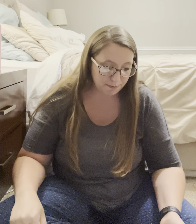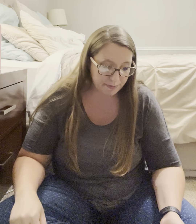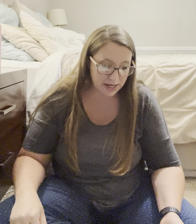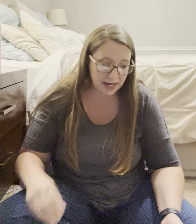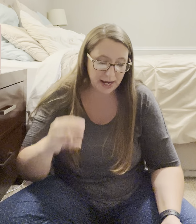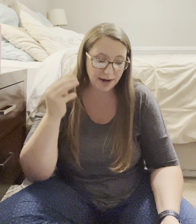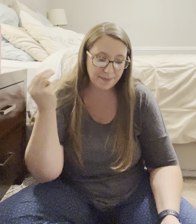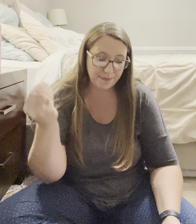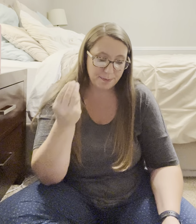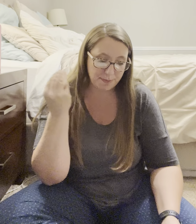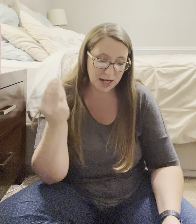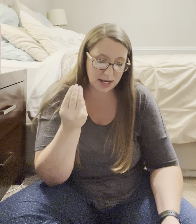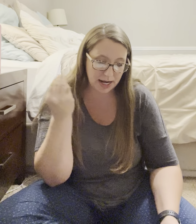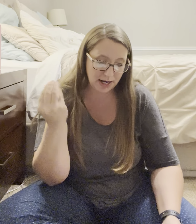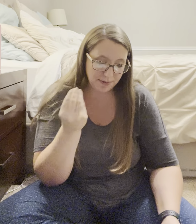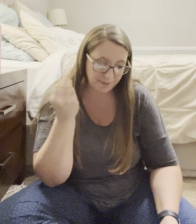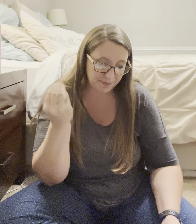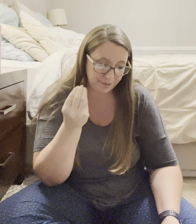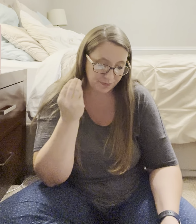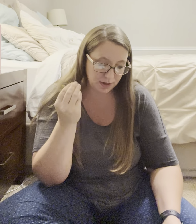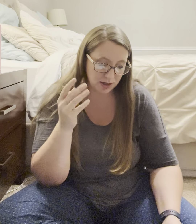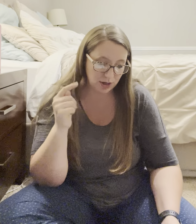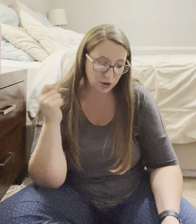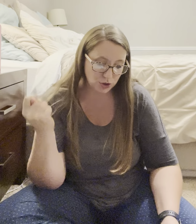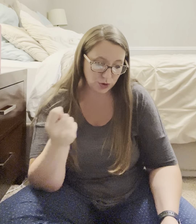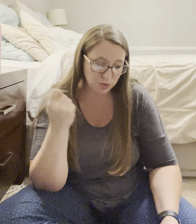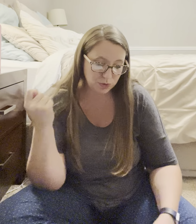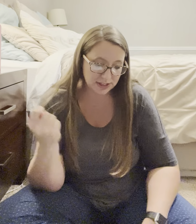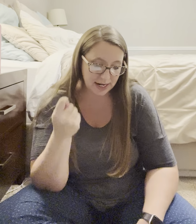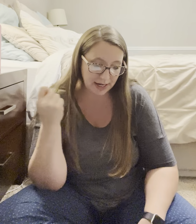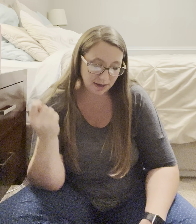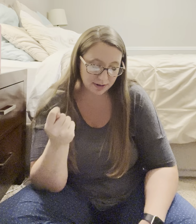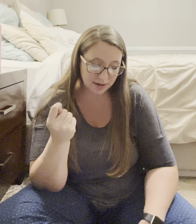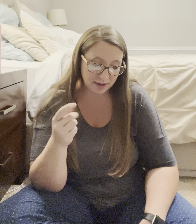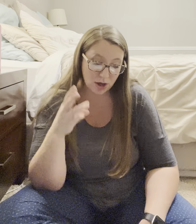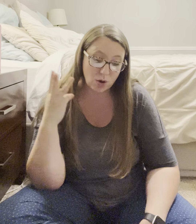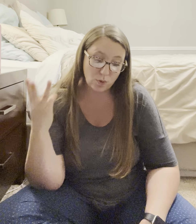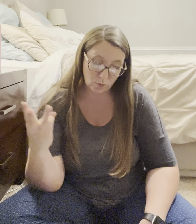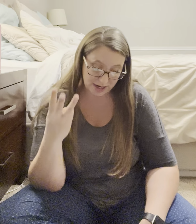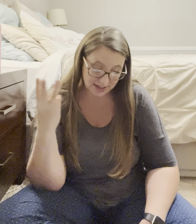Monday. Monday. Tuesday. Wednesday.